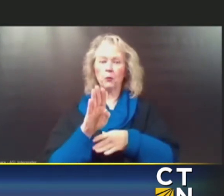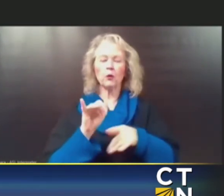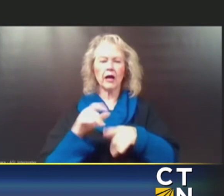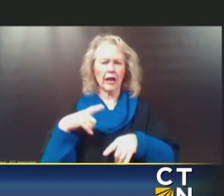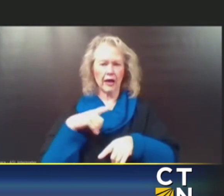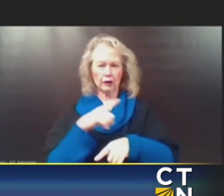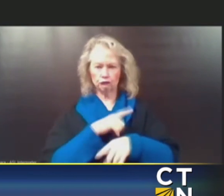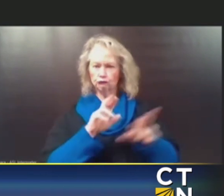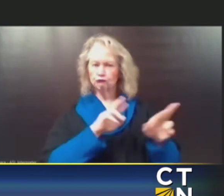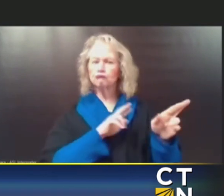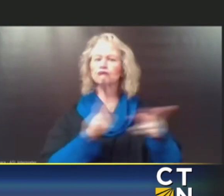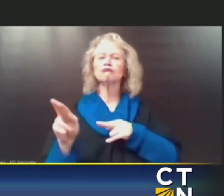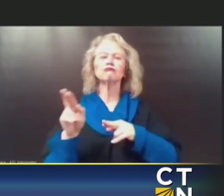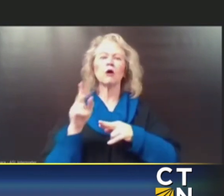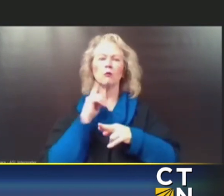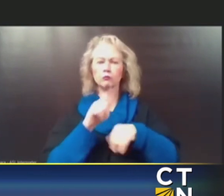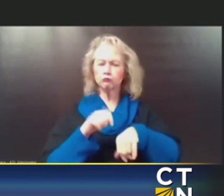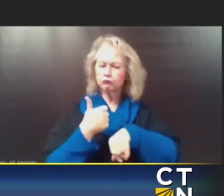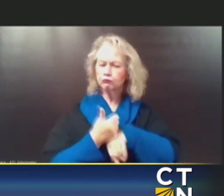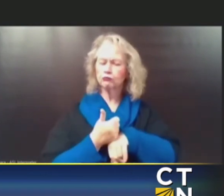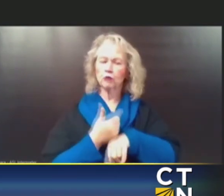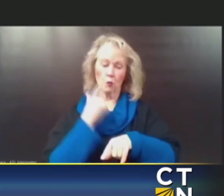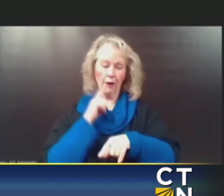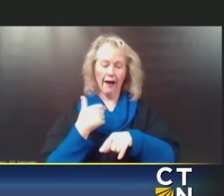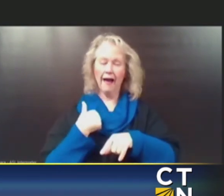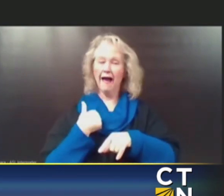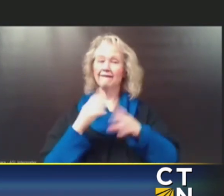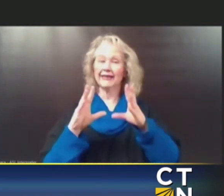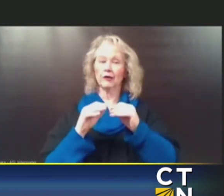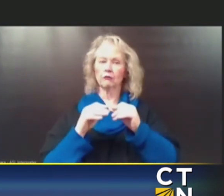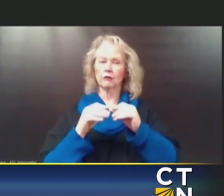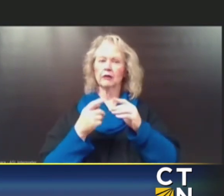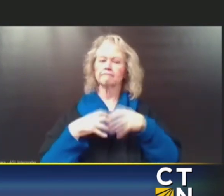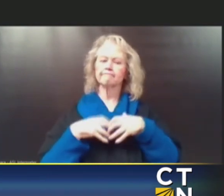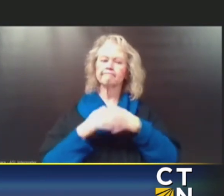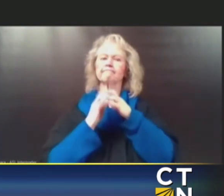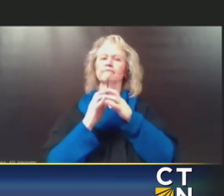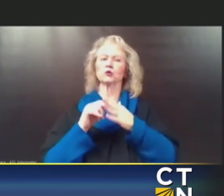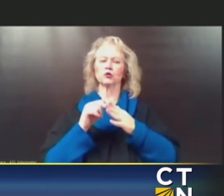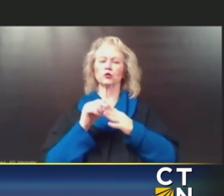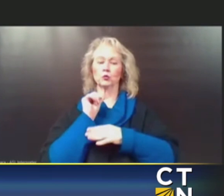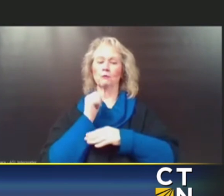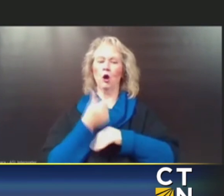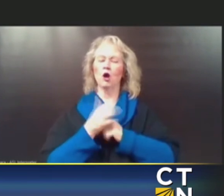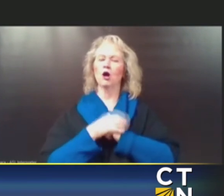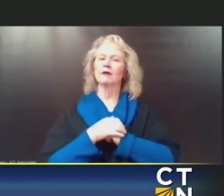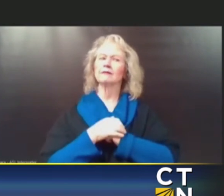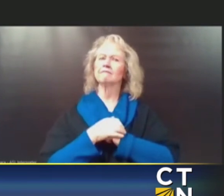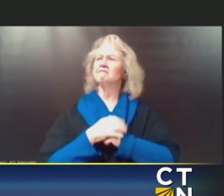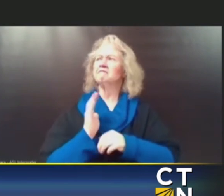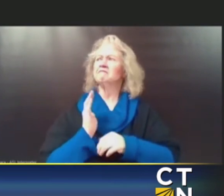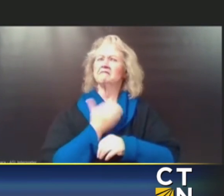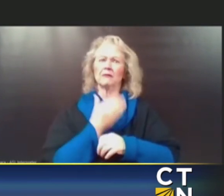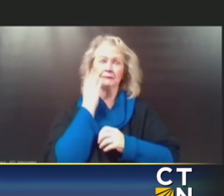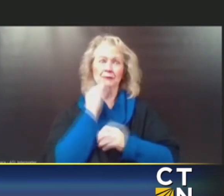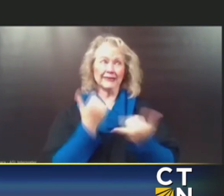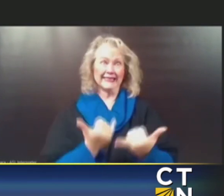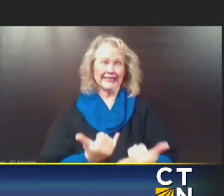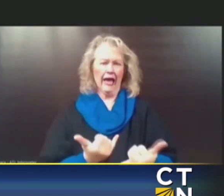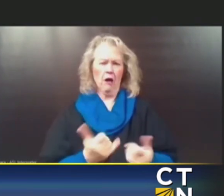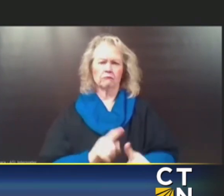going to be hearings, I think, starting tomorrow. And I think we're in a very different place than we were